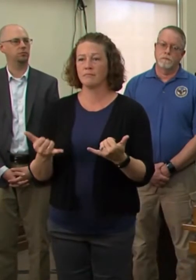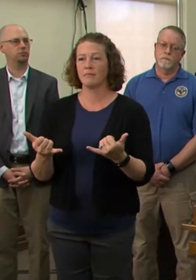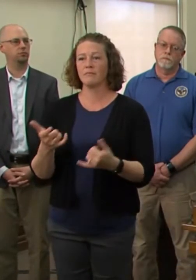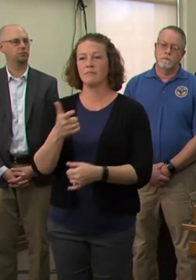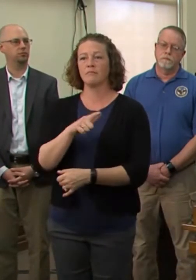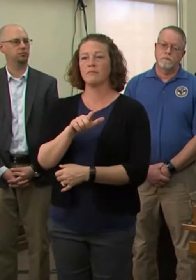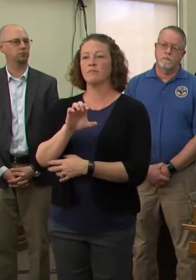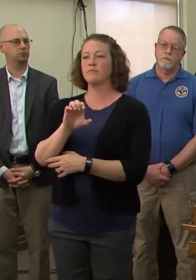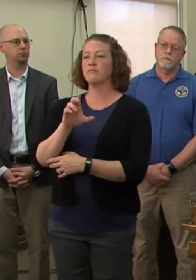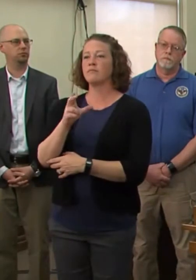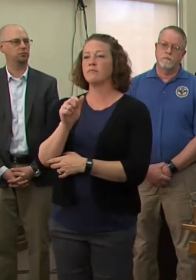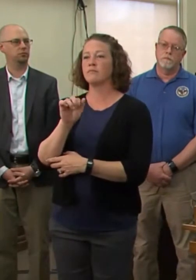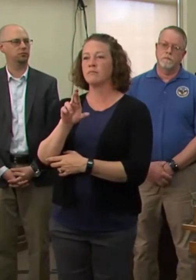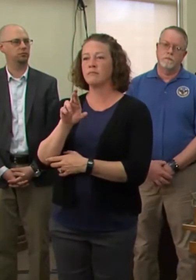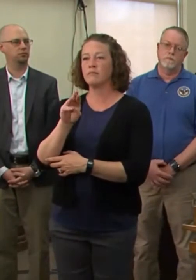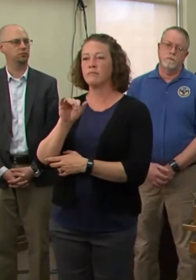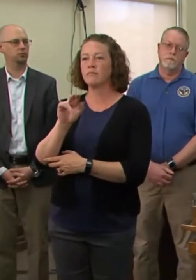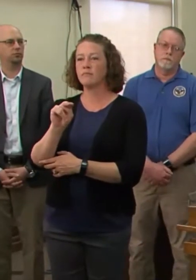Larkin.